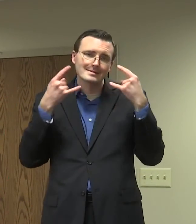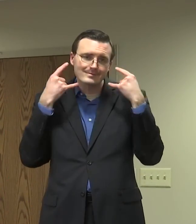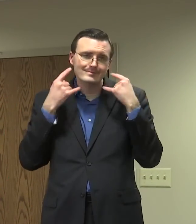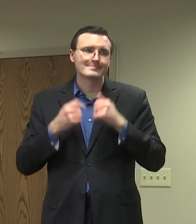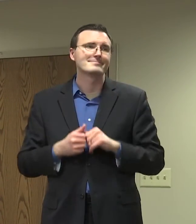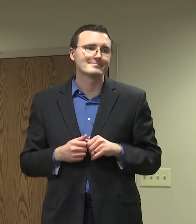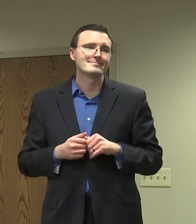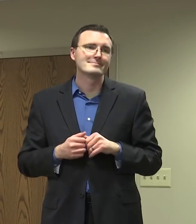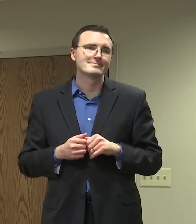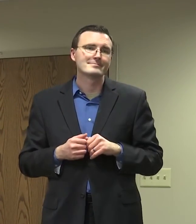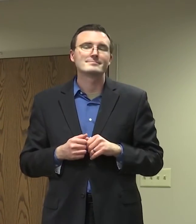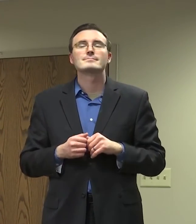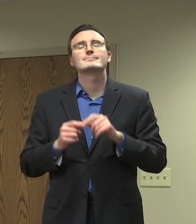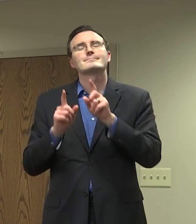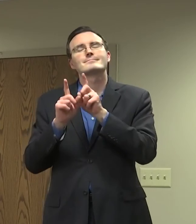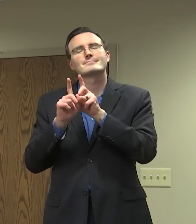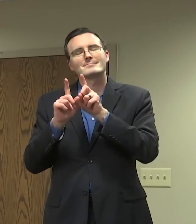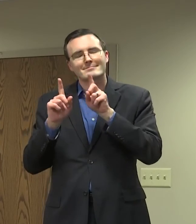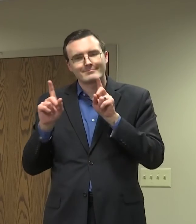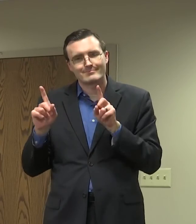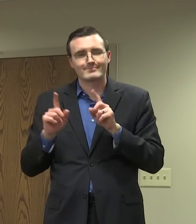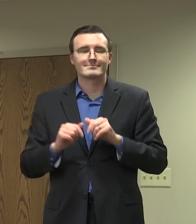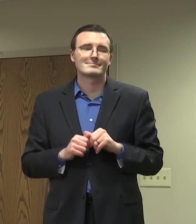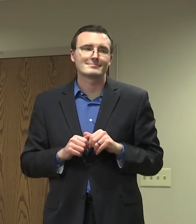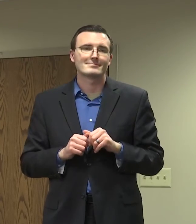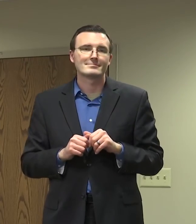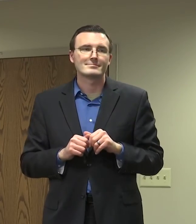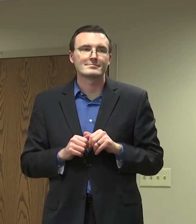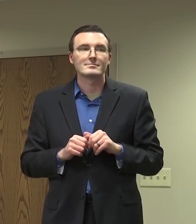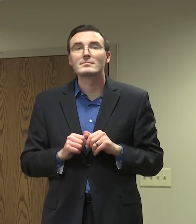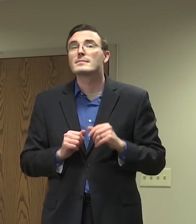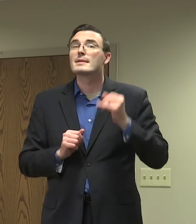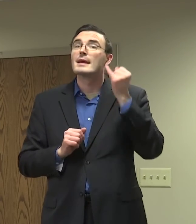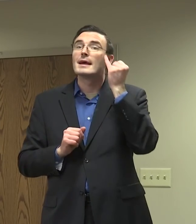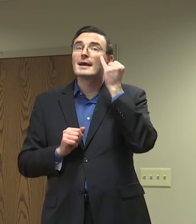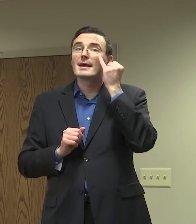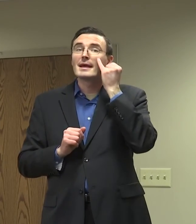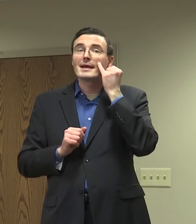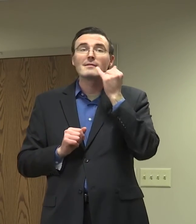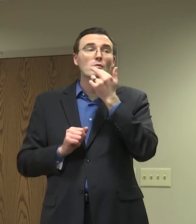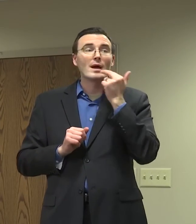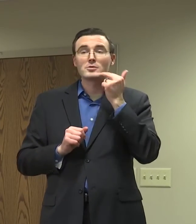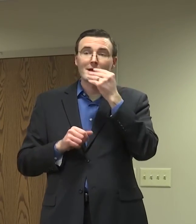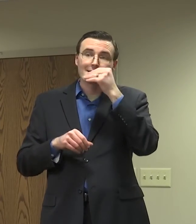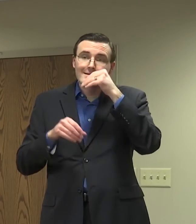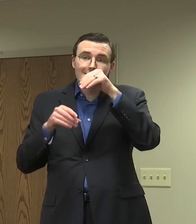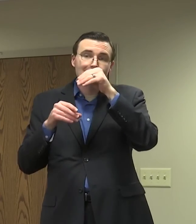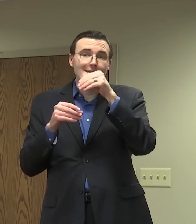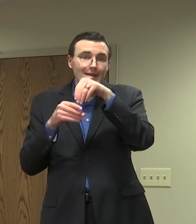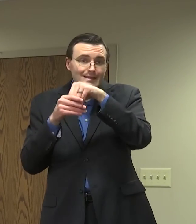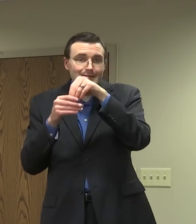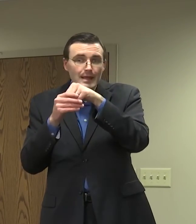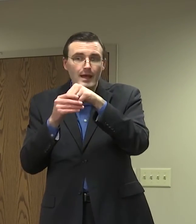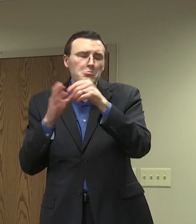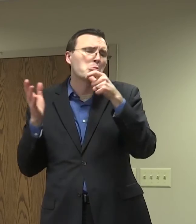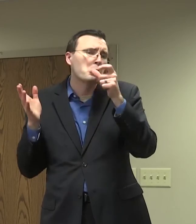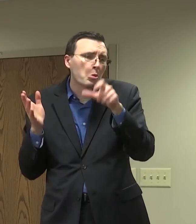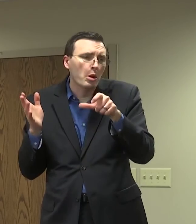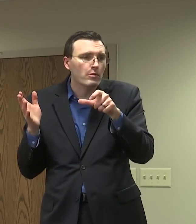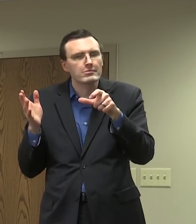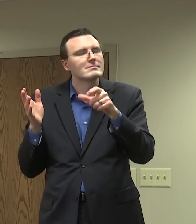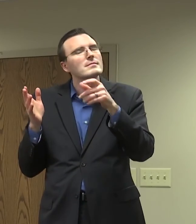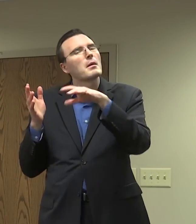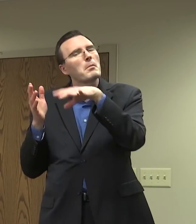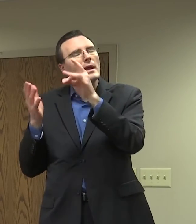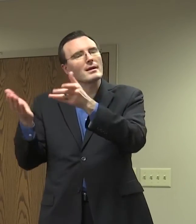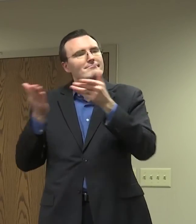Practice social distancing. If you don't have to dine in and you can get food out, do that. If you don't have to shop inside the